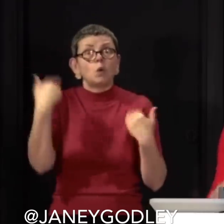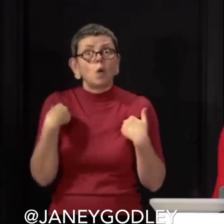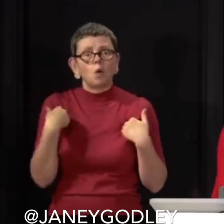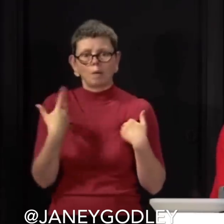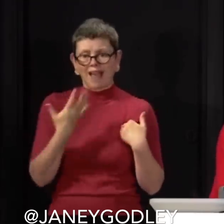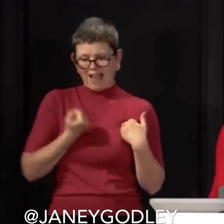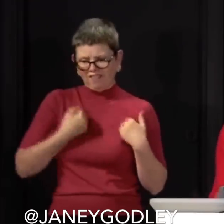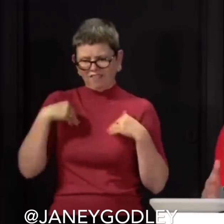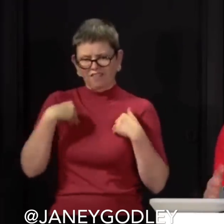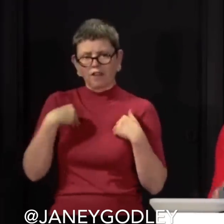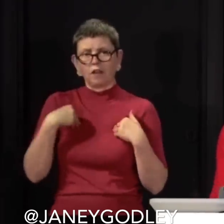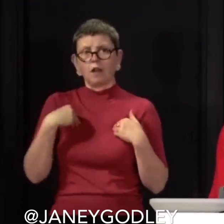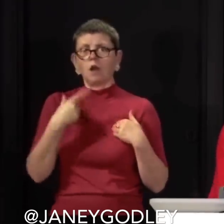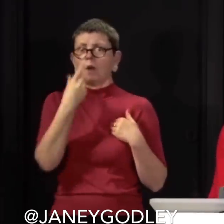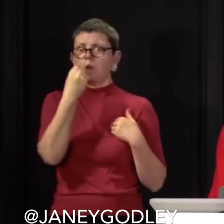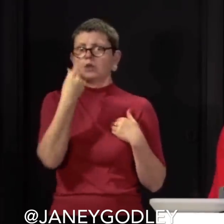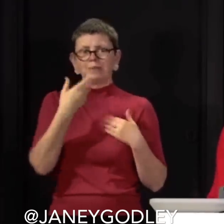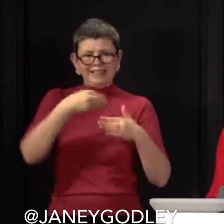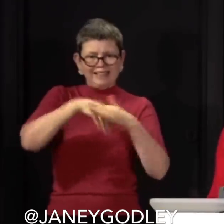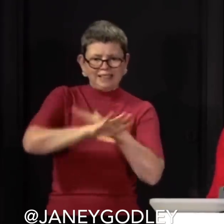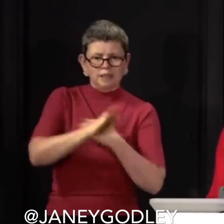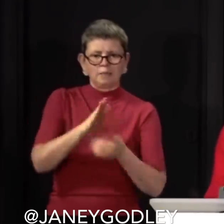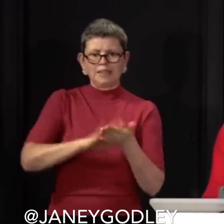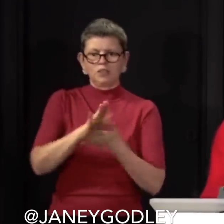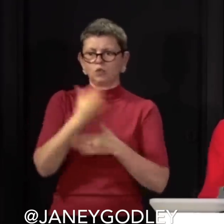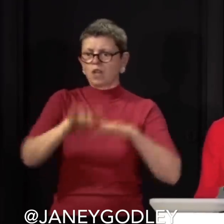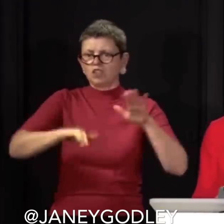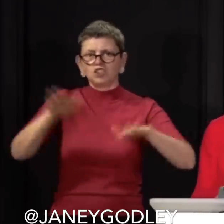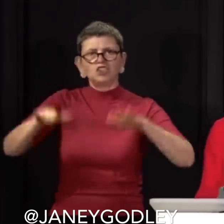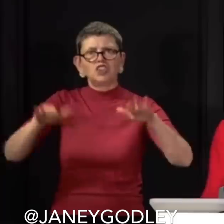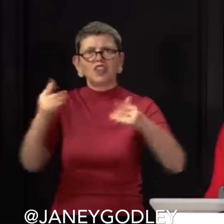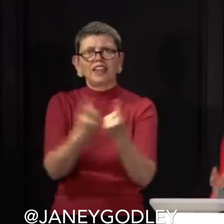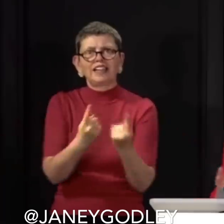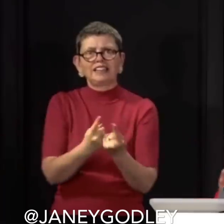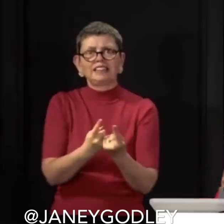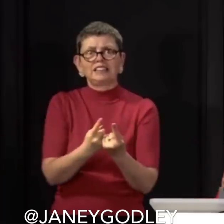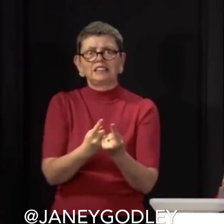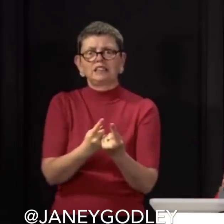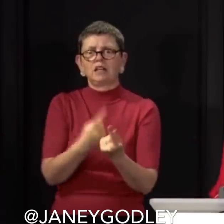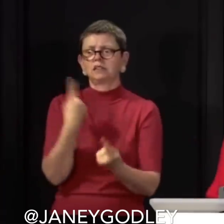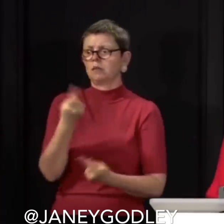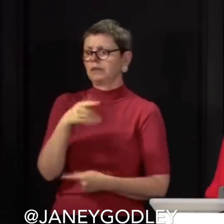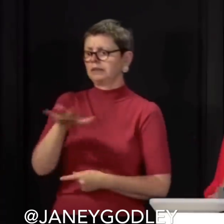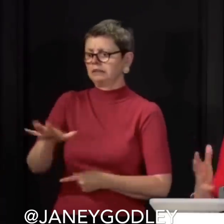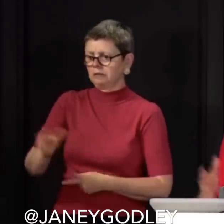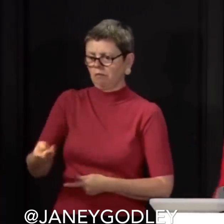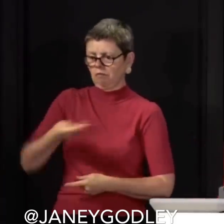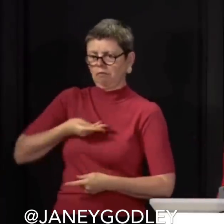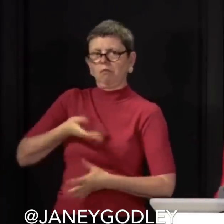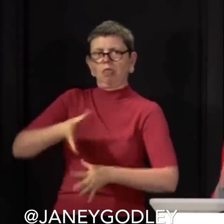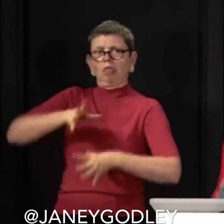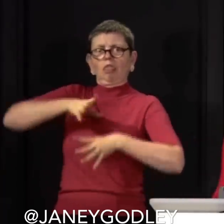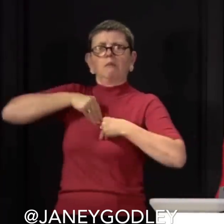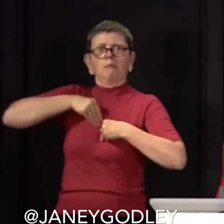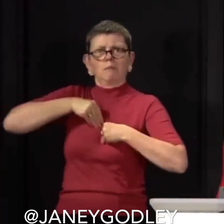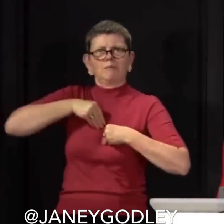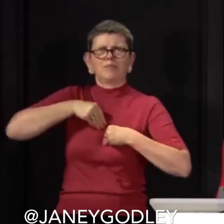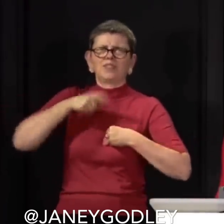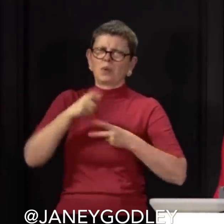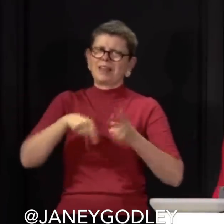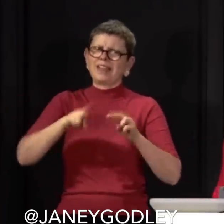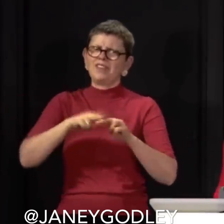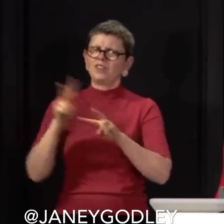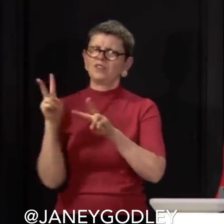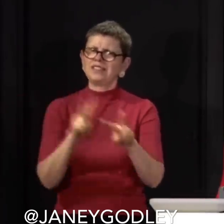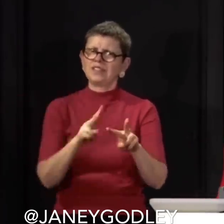You cannae go anywhere near them, two metres apart. Have a natter in the street or go to somebody's garden, but you can't meet them all at the one time. And